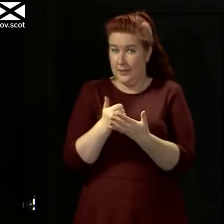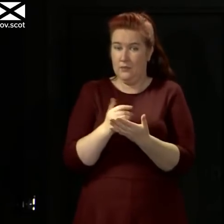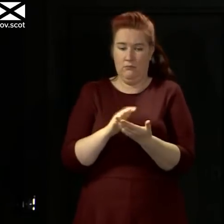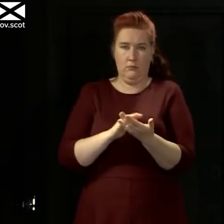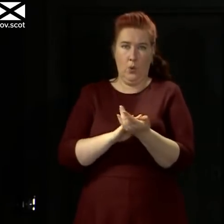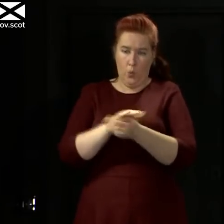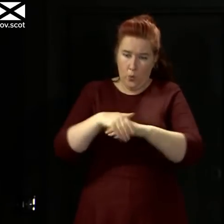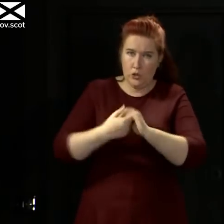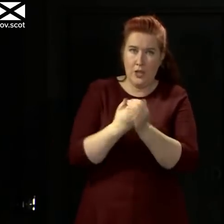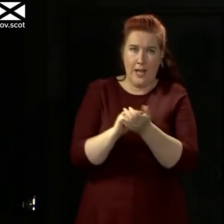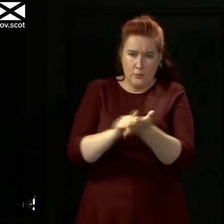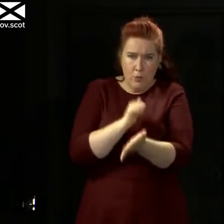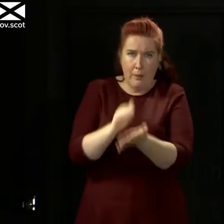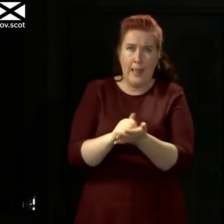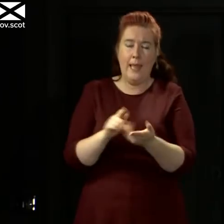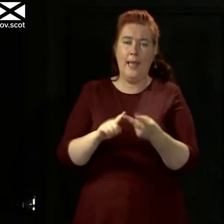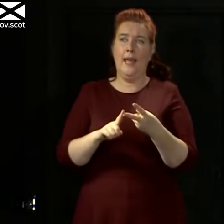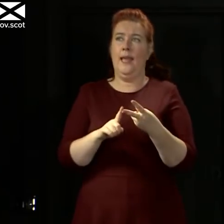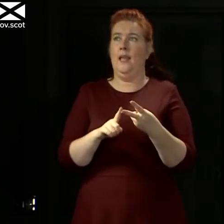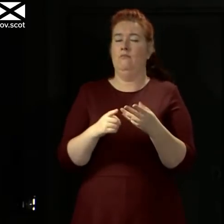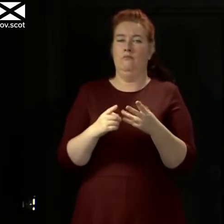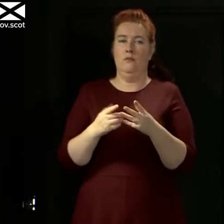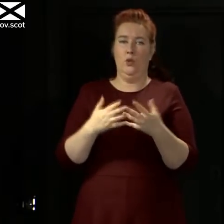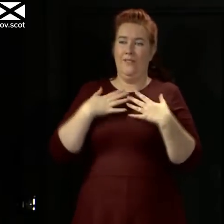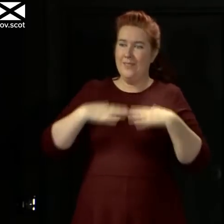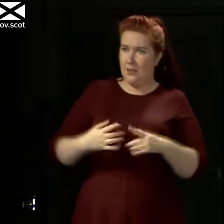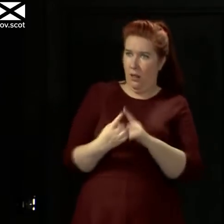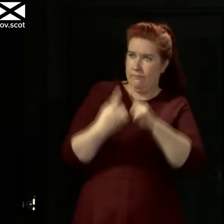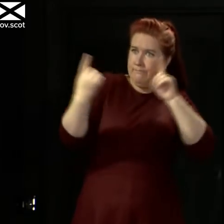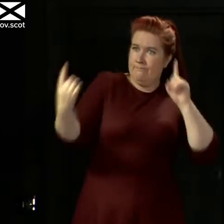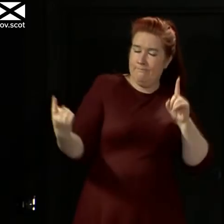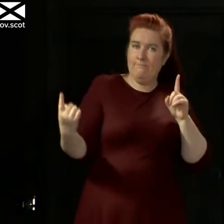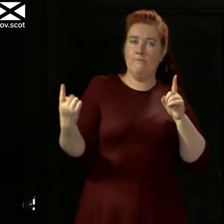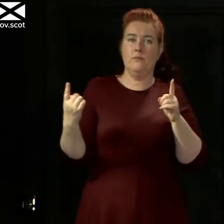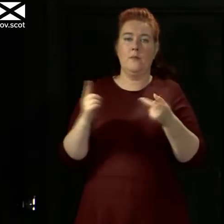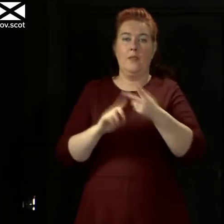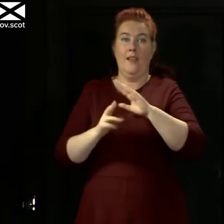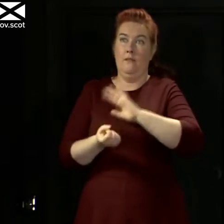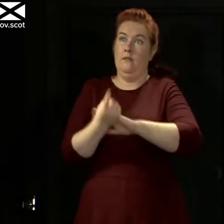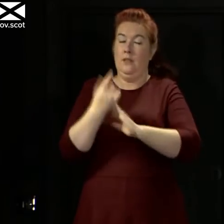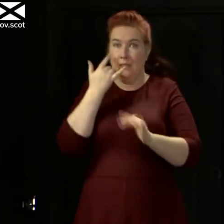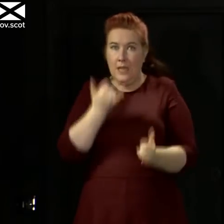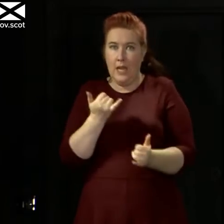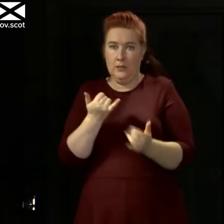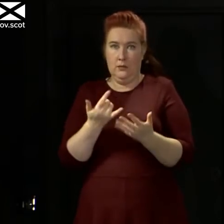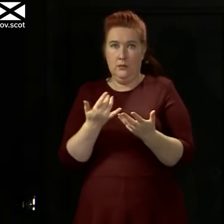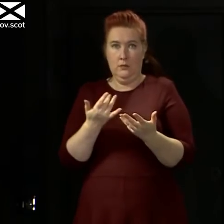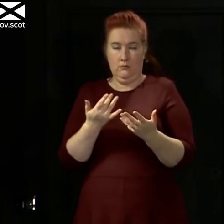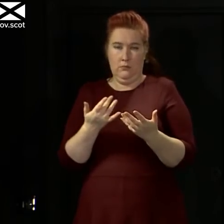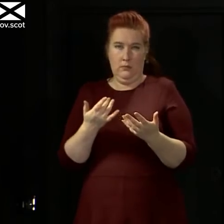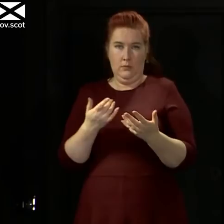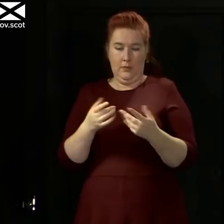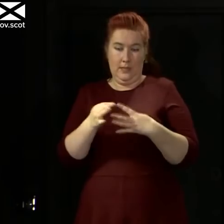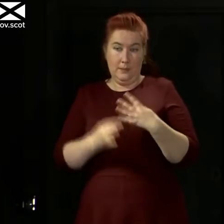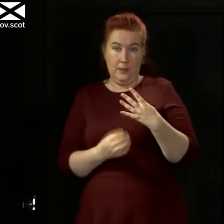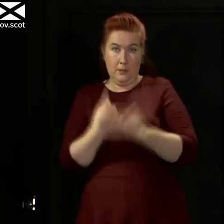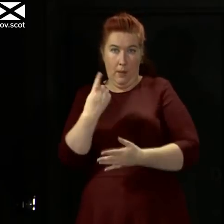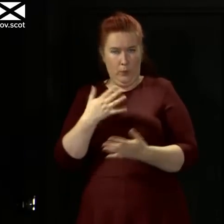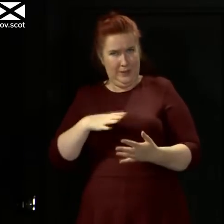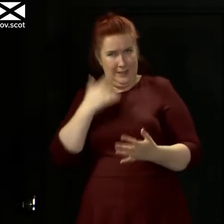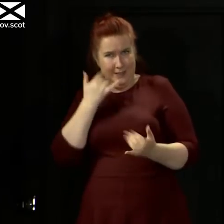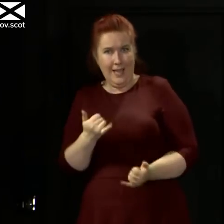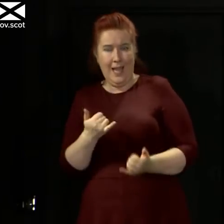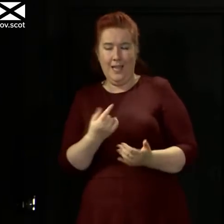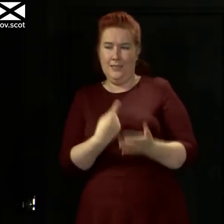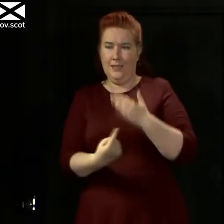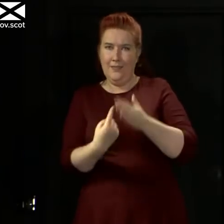wash your hands thoroughly, to maintain some physical distance, to self-isolate, book a test, avoid crowded places. I don't see any